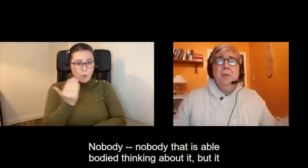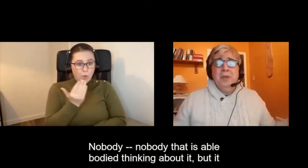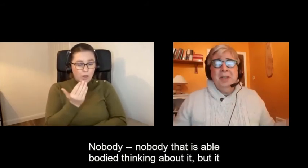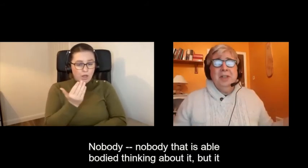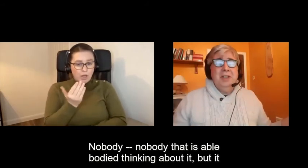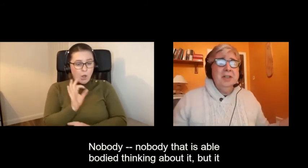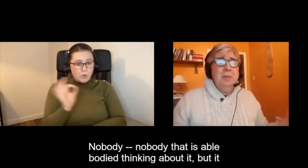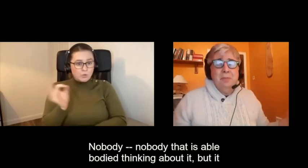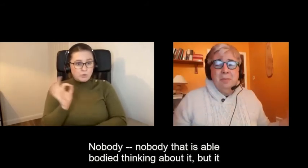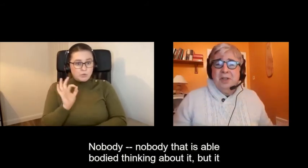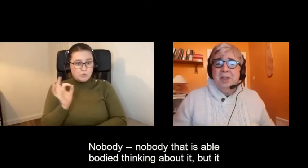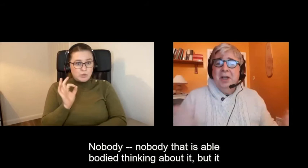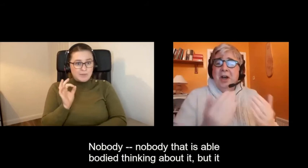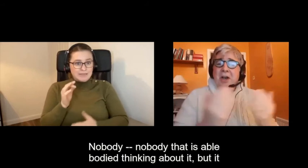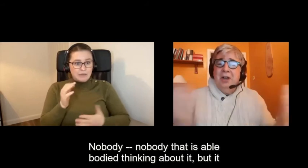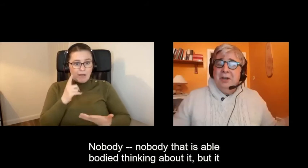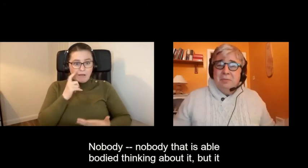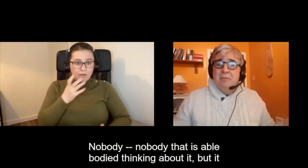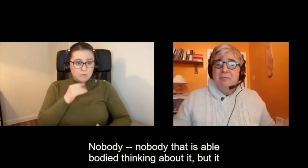that is able-bodied